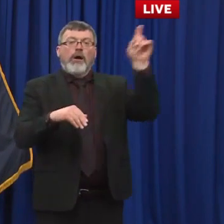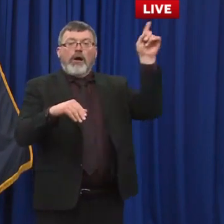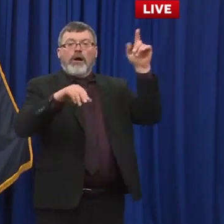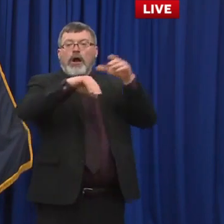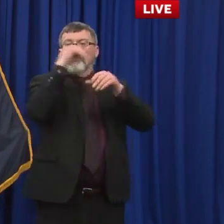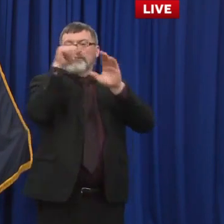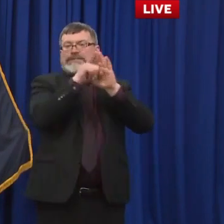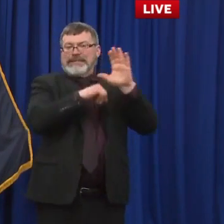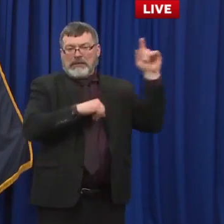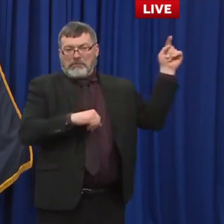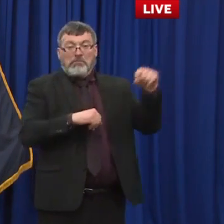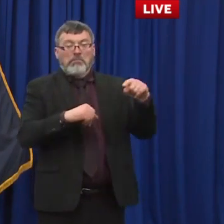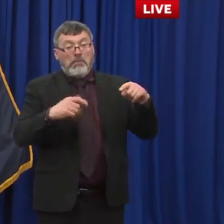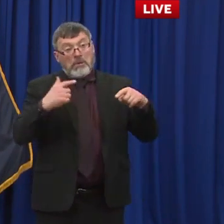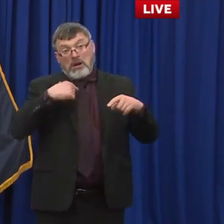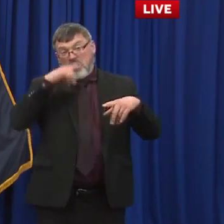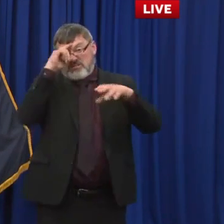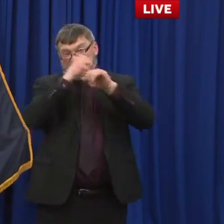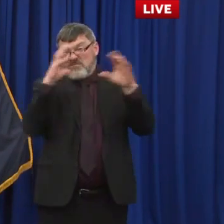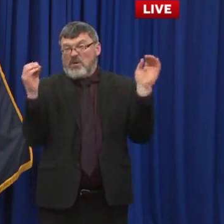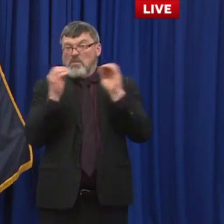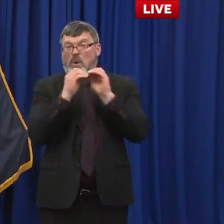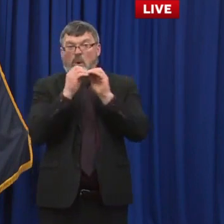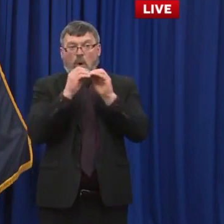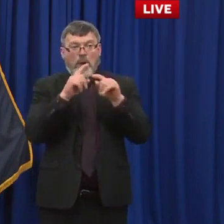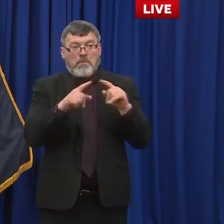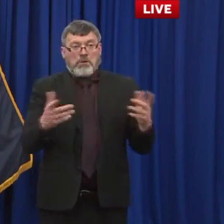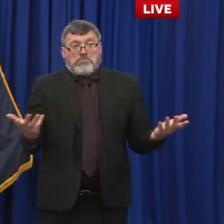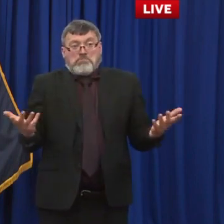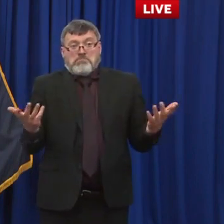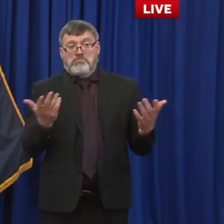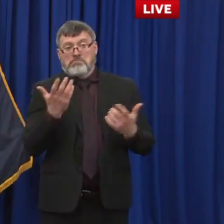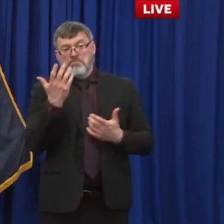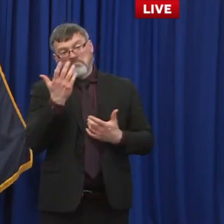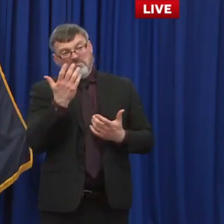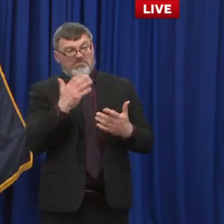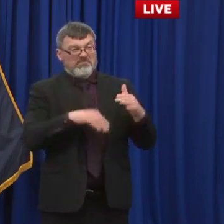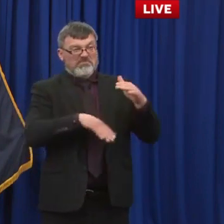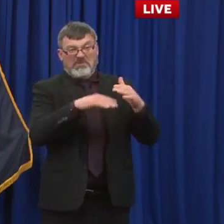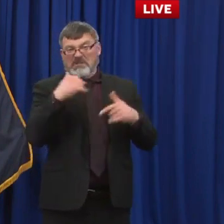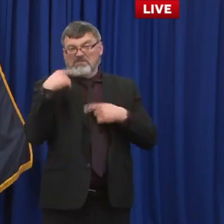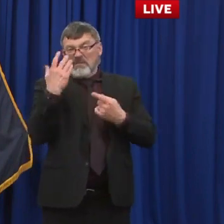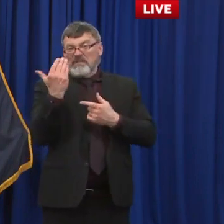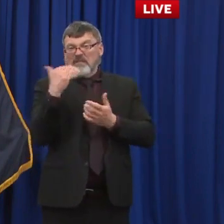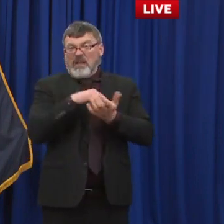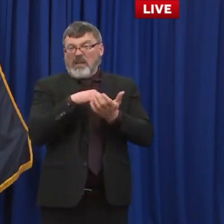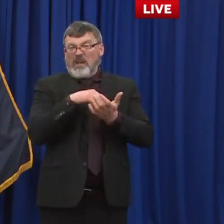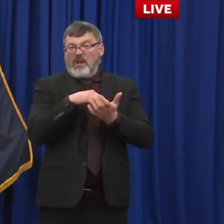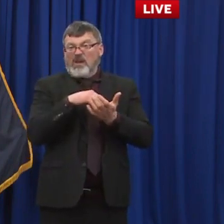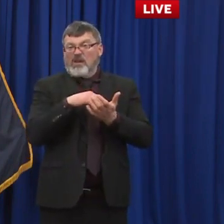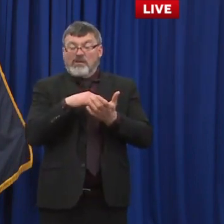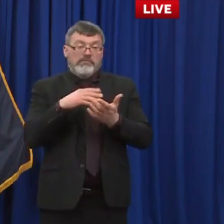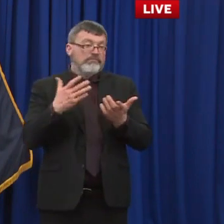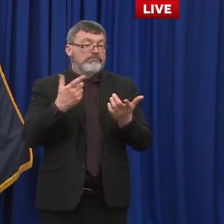that don't live here they could be folks with second homes um out of state uh students whatever it might be for any reason so no there wasn't there